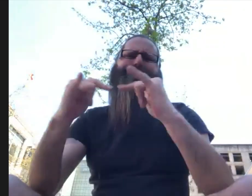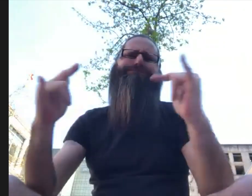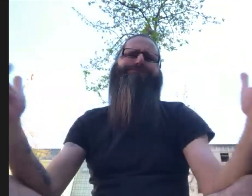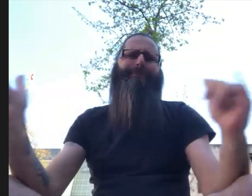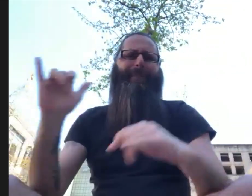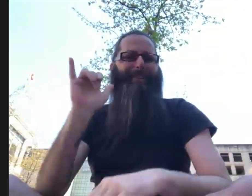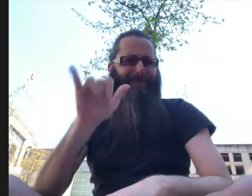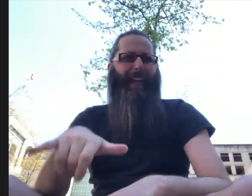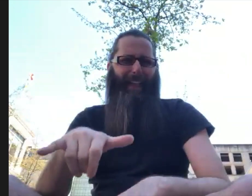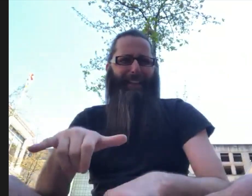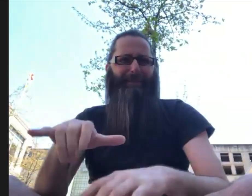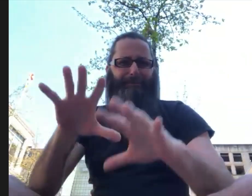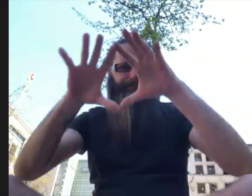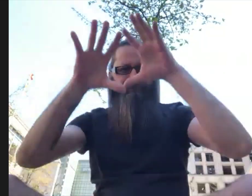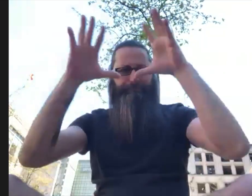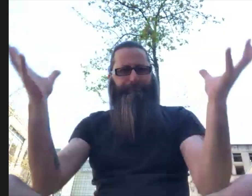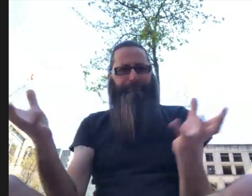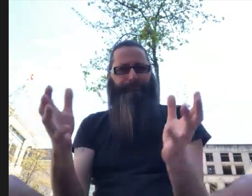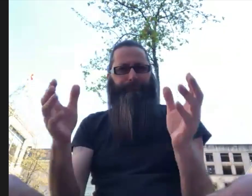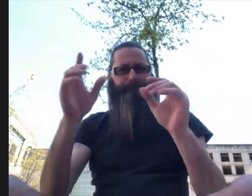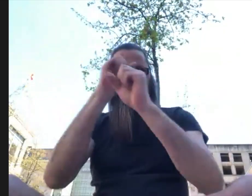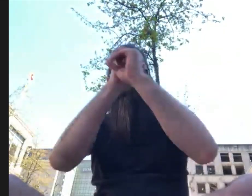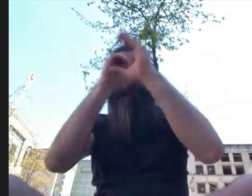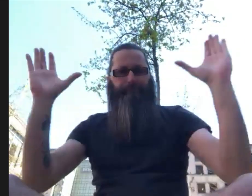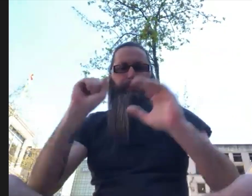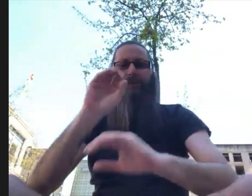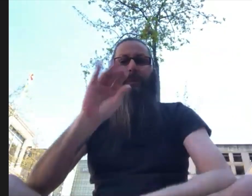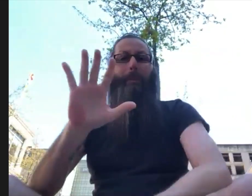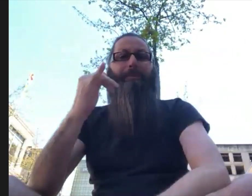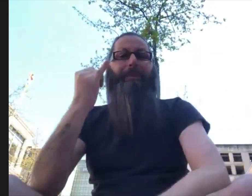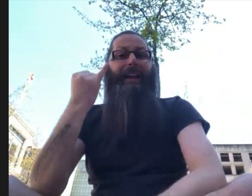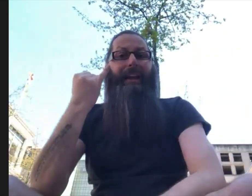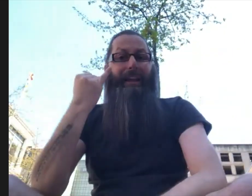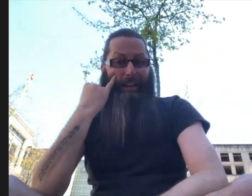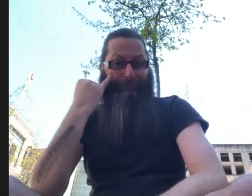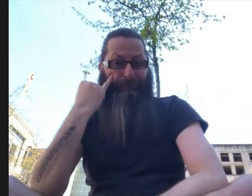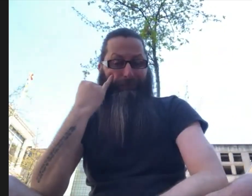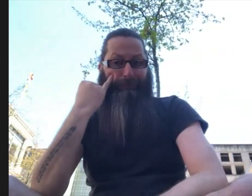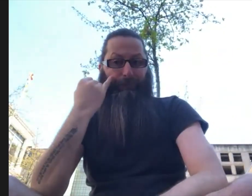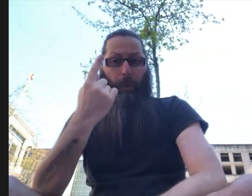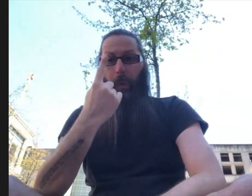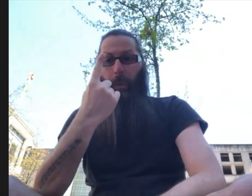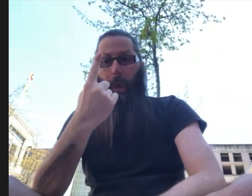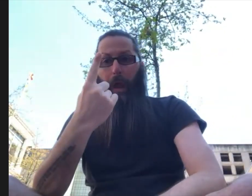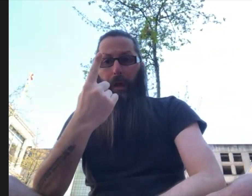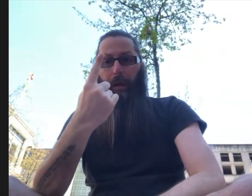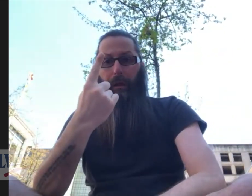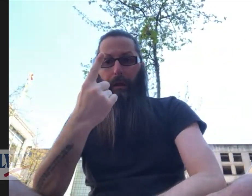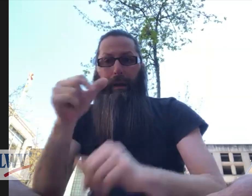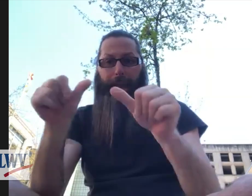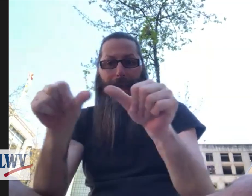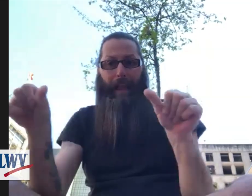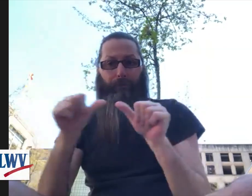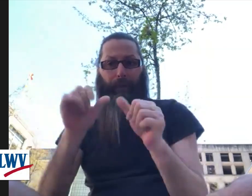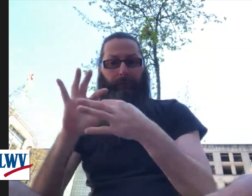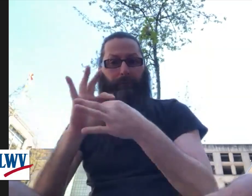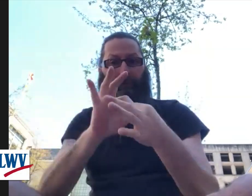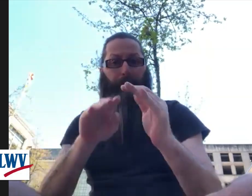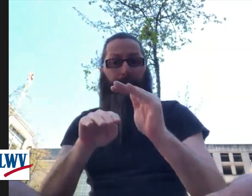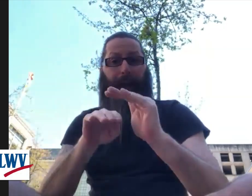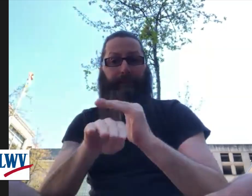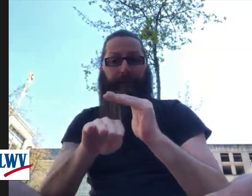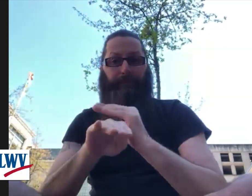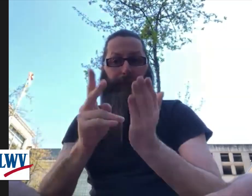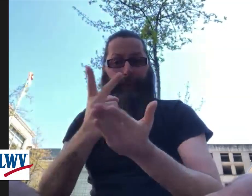access to everything in our life, everything in the world that you could imagine needing to live.